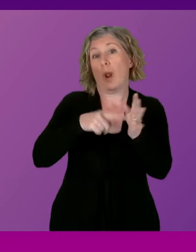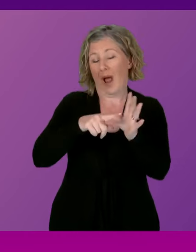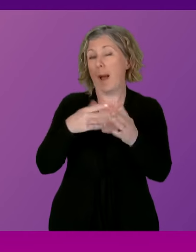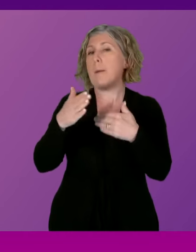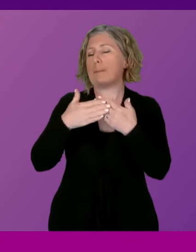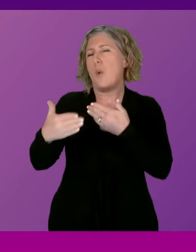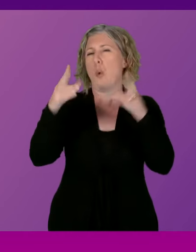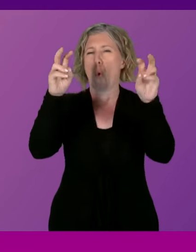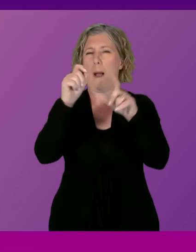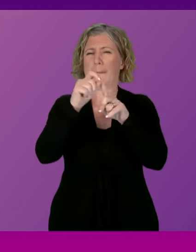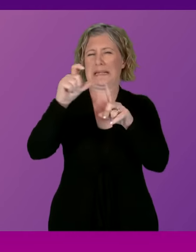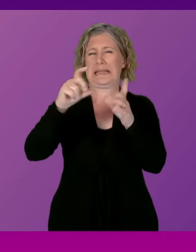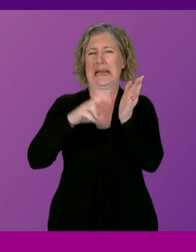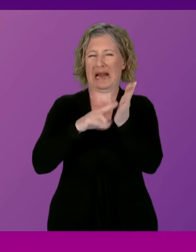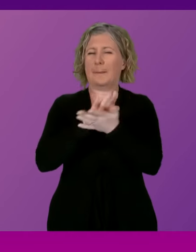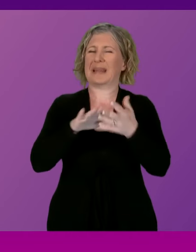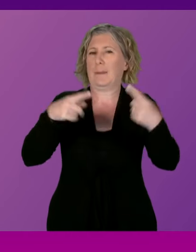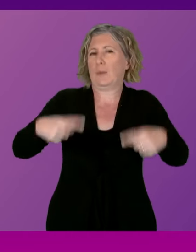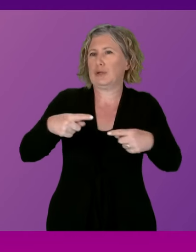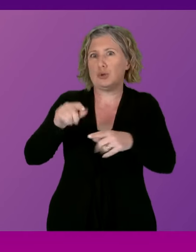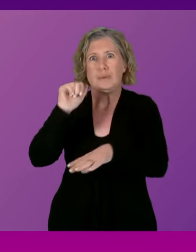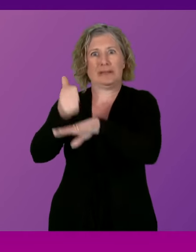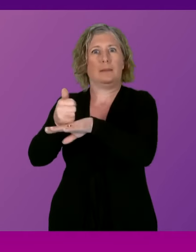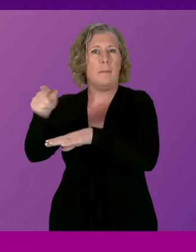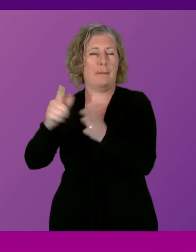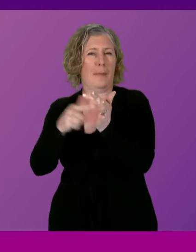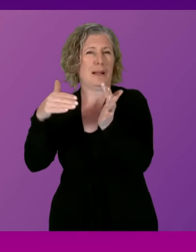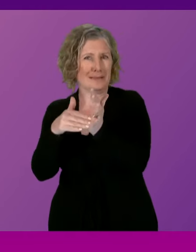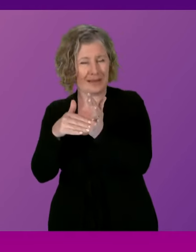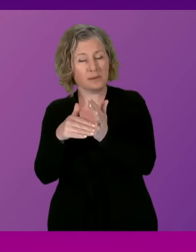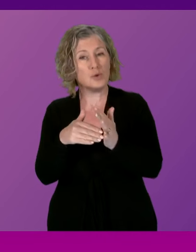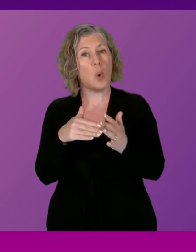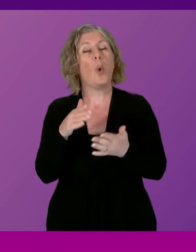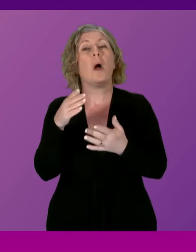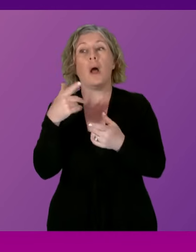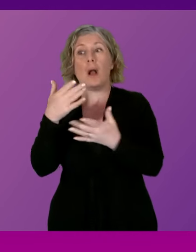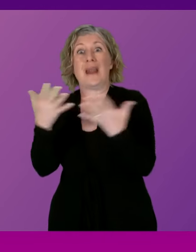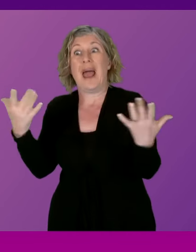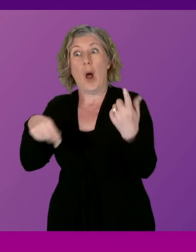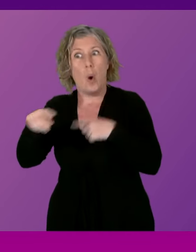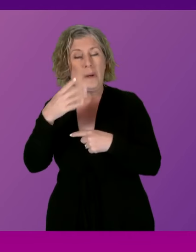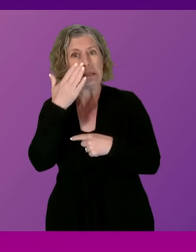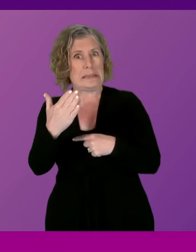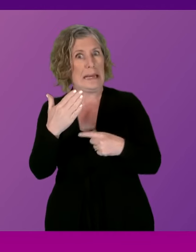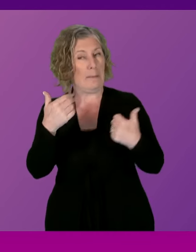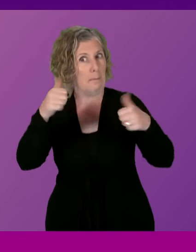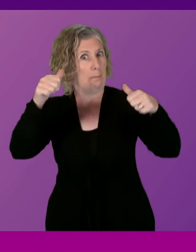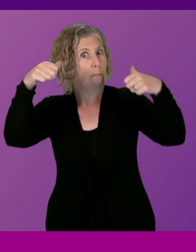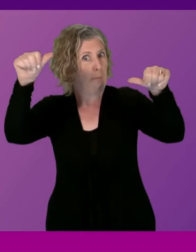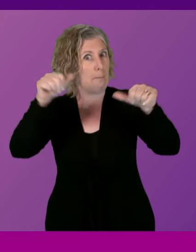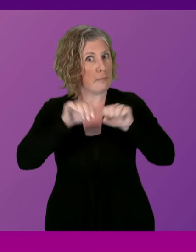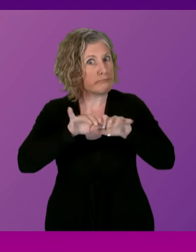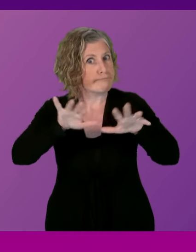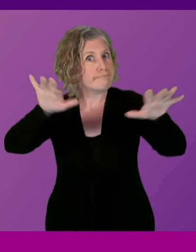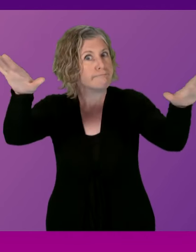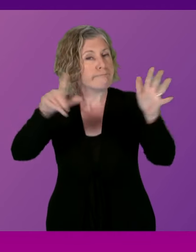effect of increasing surcharges for subsequent contraventions of the LEZs is working. I'm very pleased that,